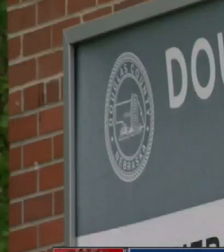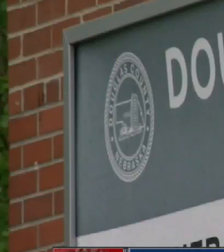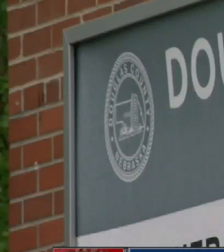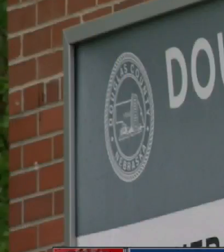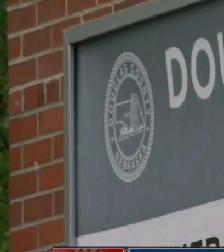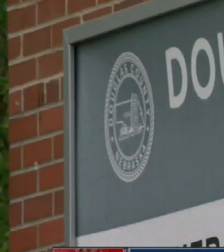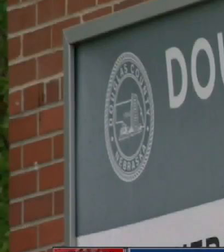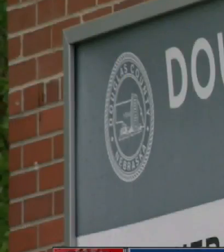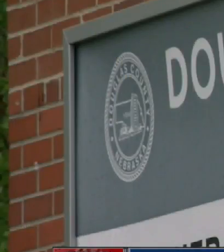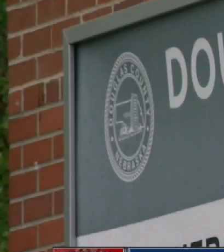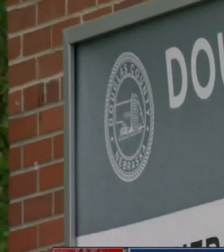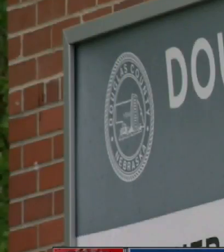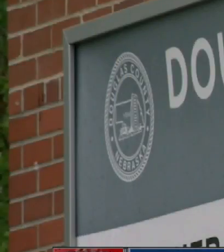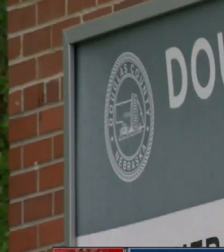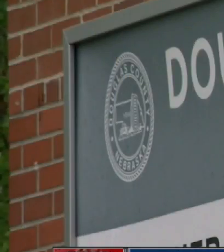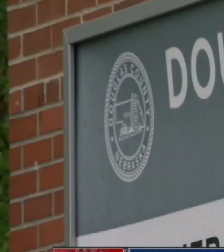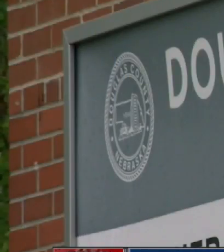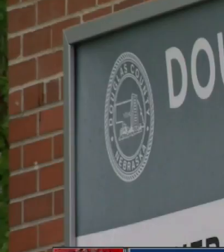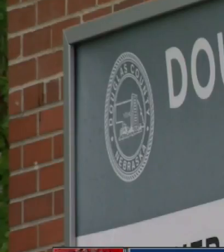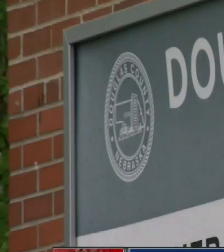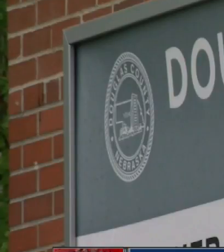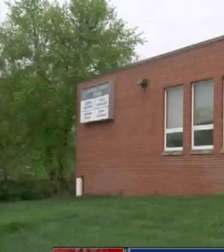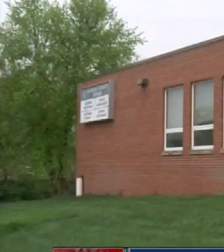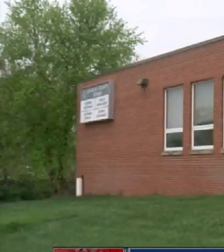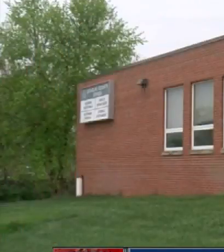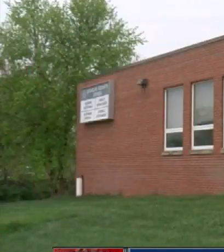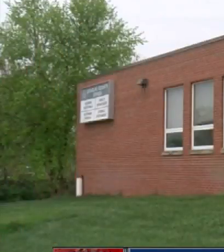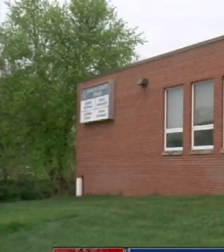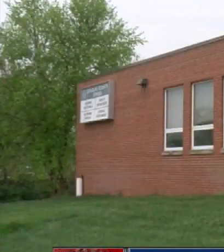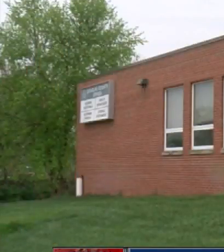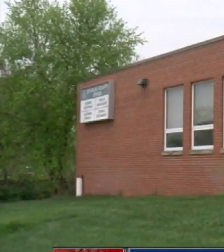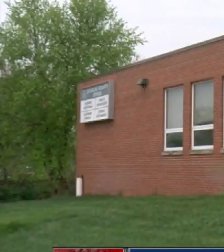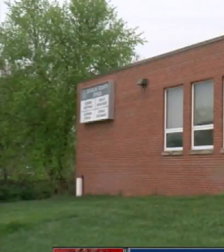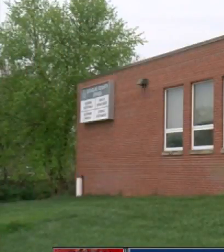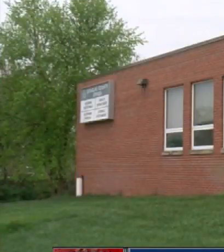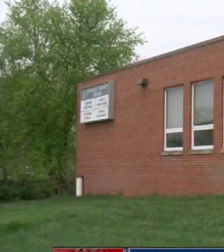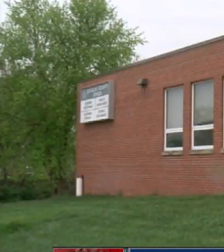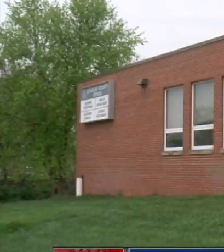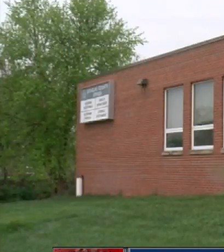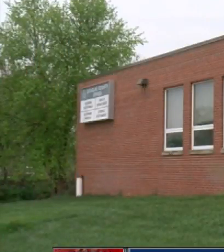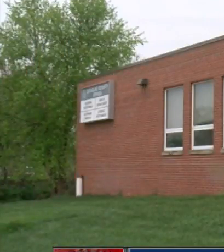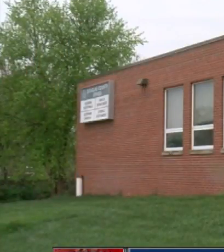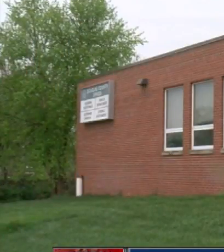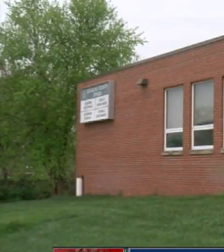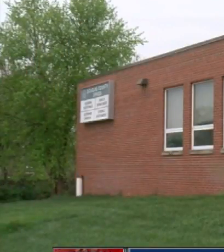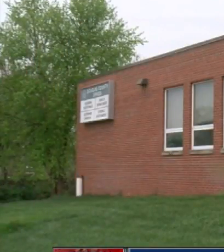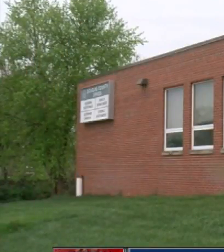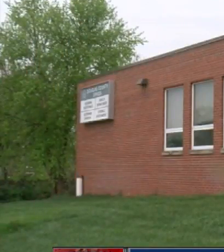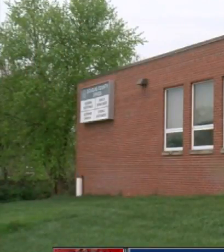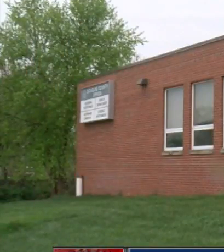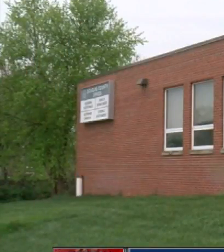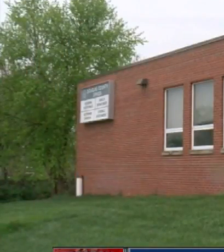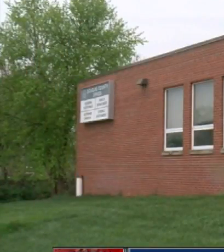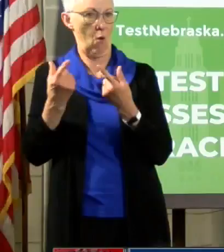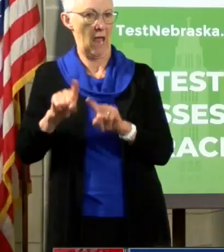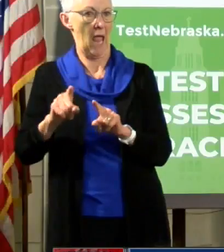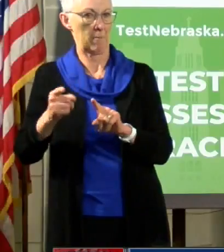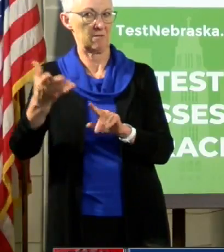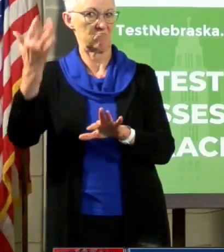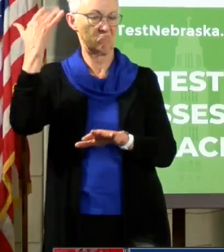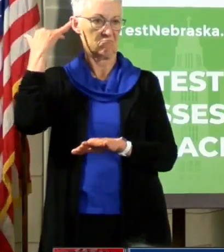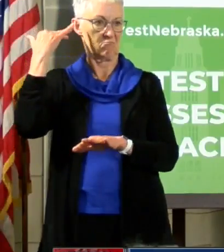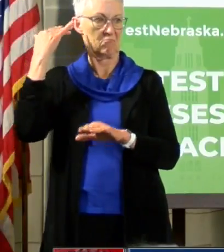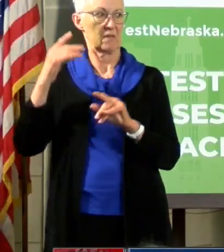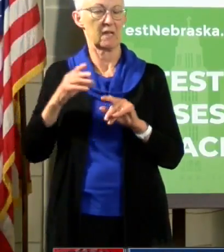disease. It's something local health departments have done to slow the spread of other infectious diseases like the measles. Now they're ramping it up. They've